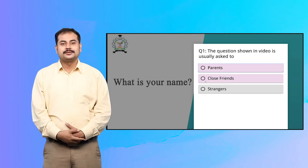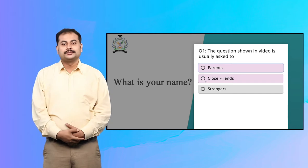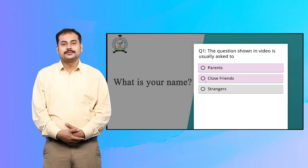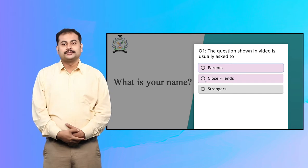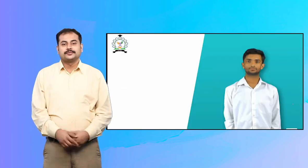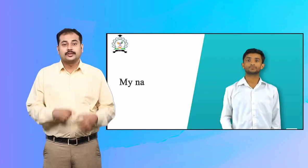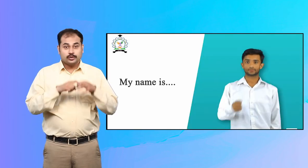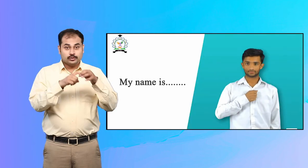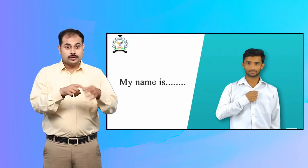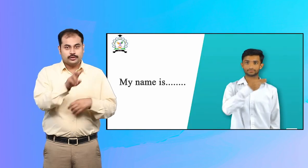2.